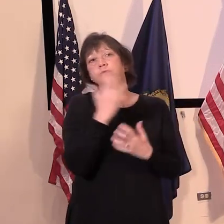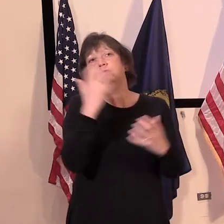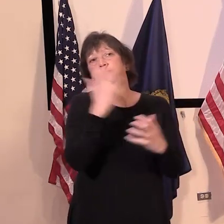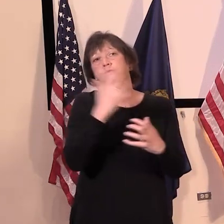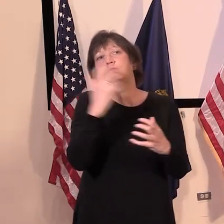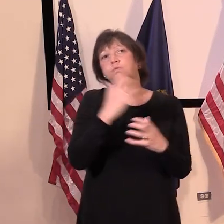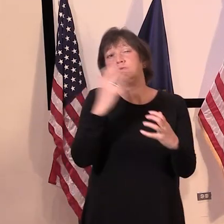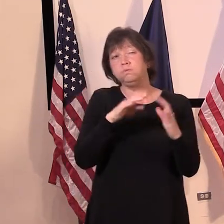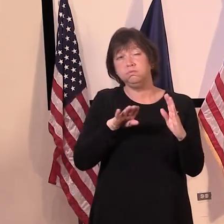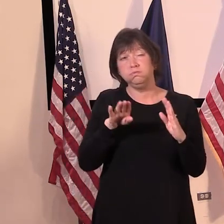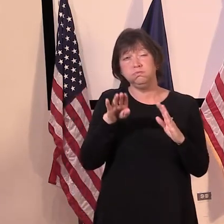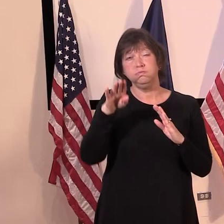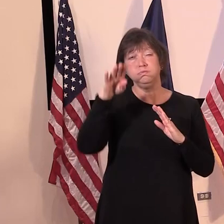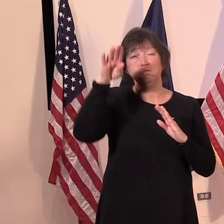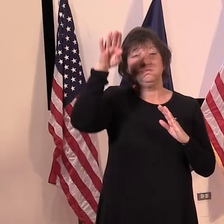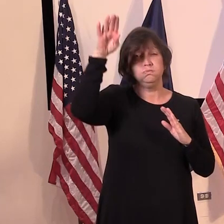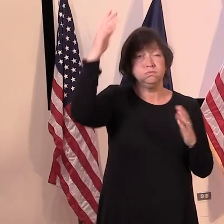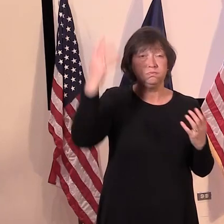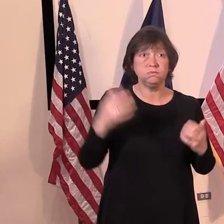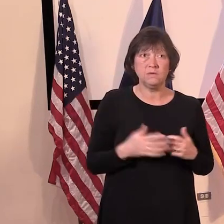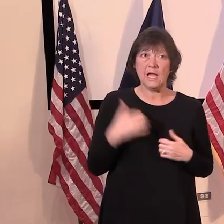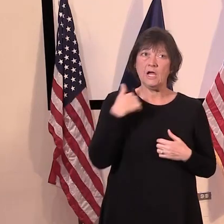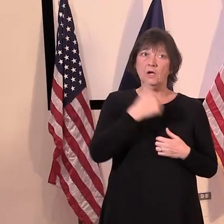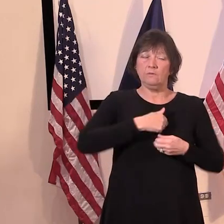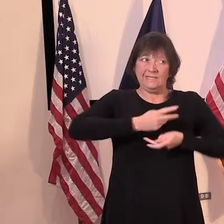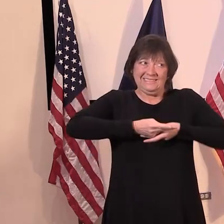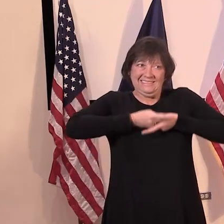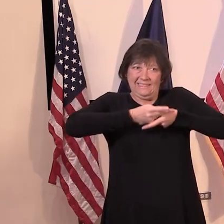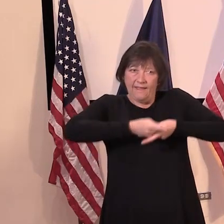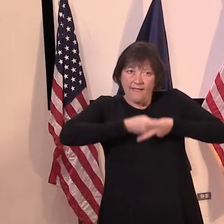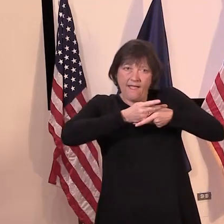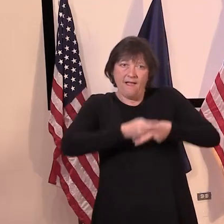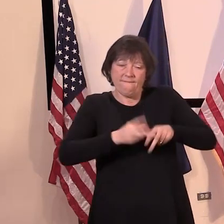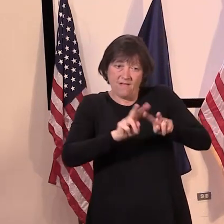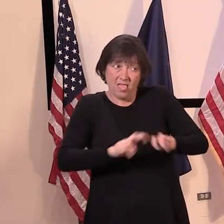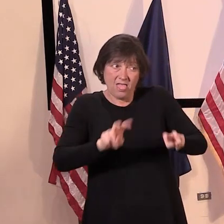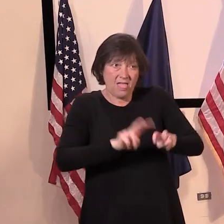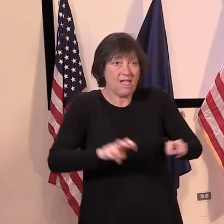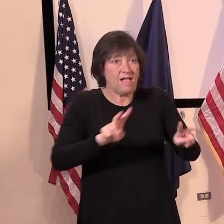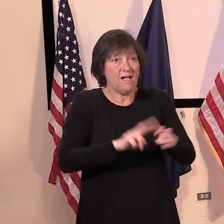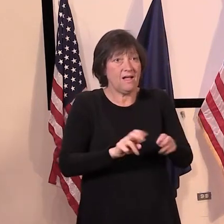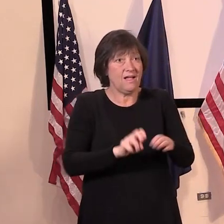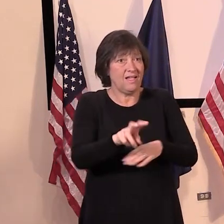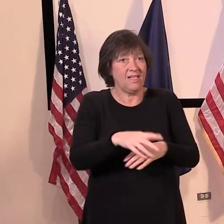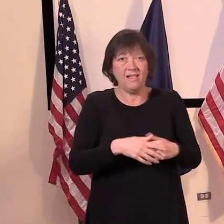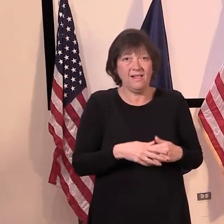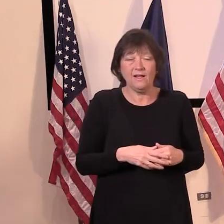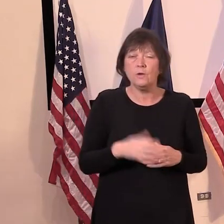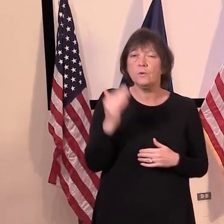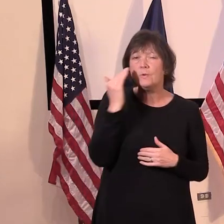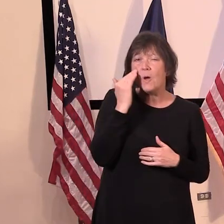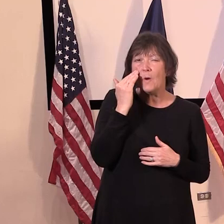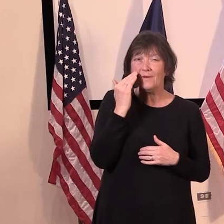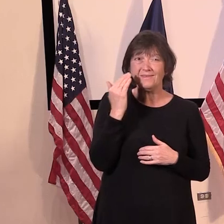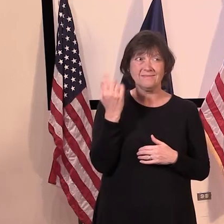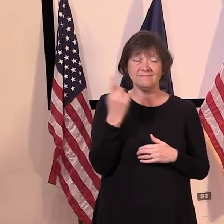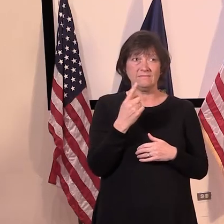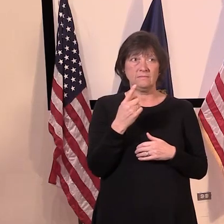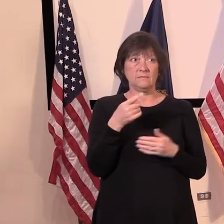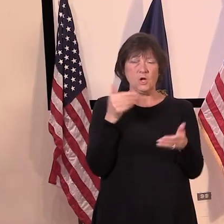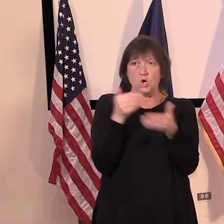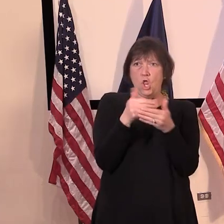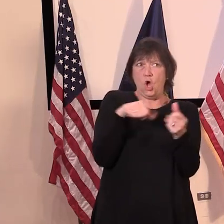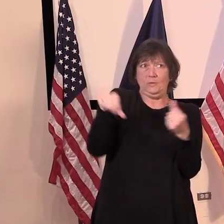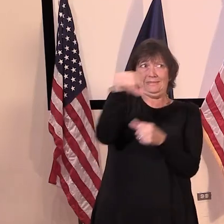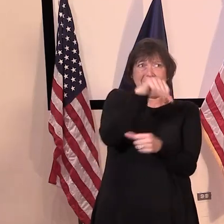it. So that's why I'm, you know, we have to do this methodically cautiously, uh, knowing that anything can happen. And,